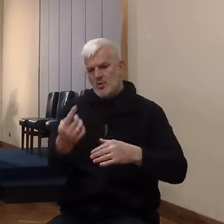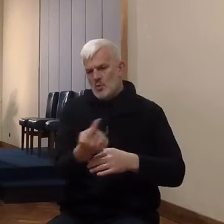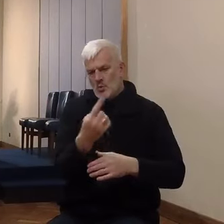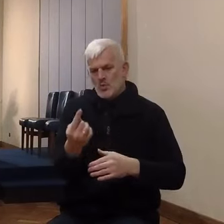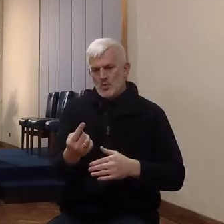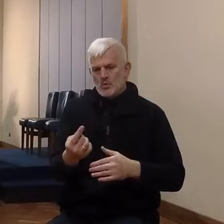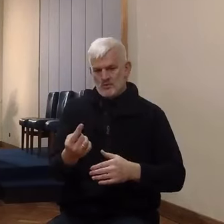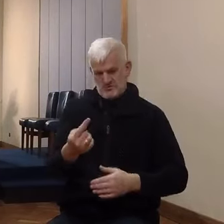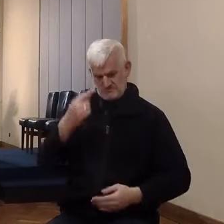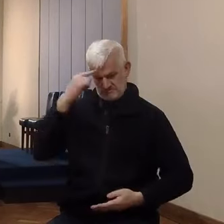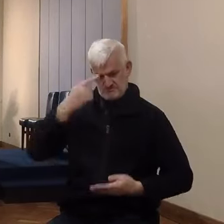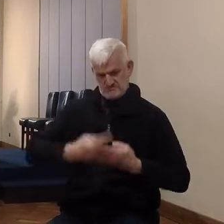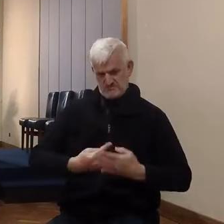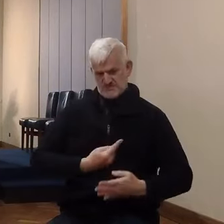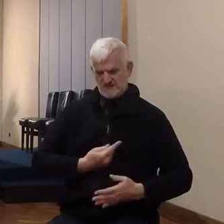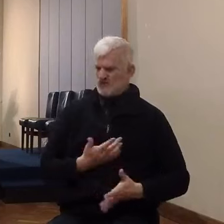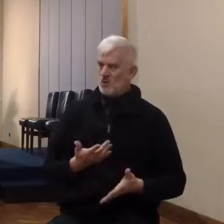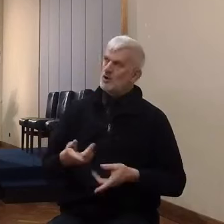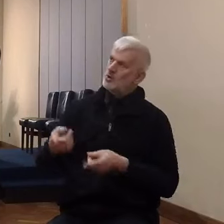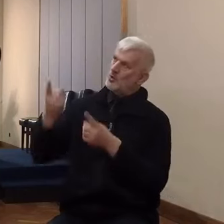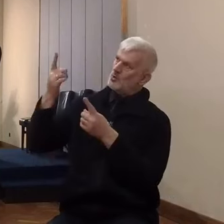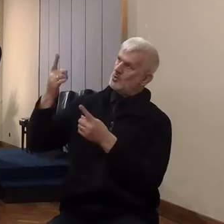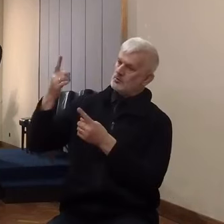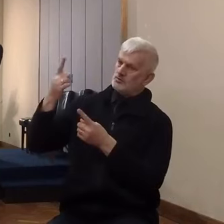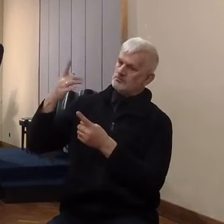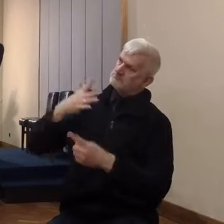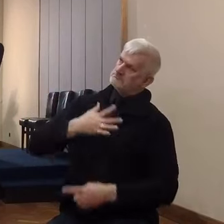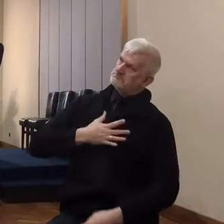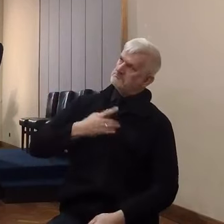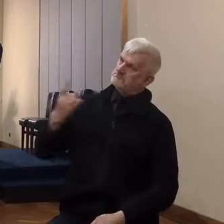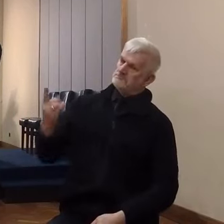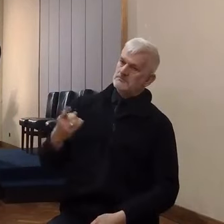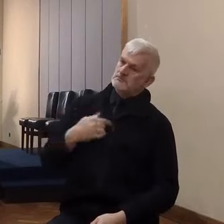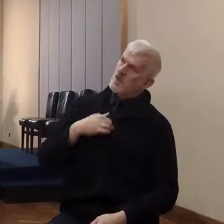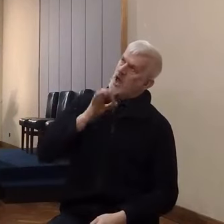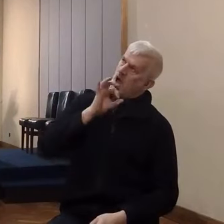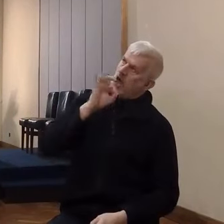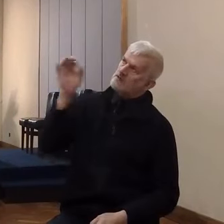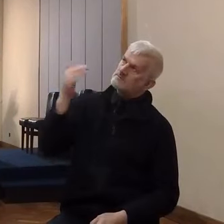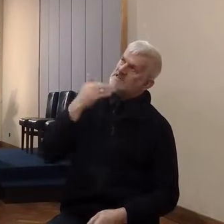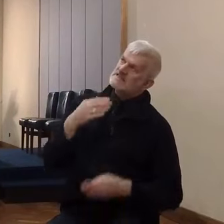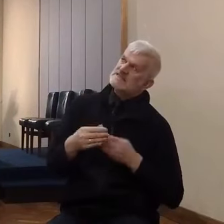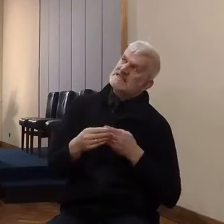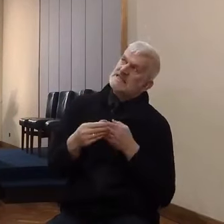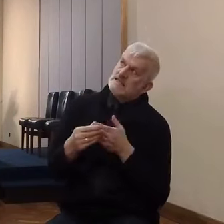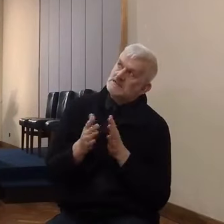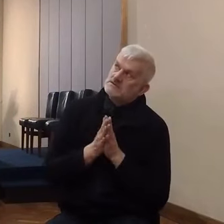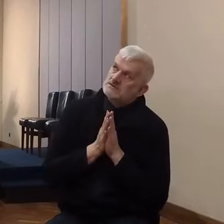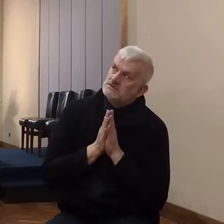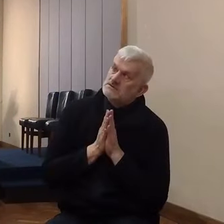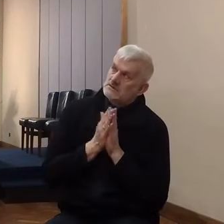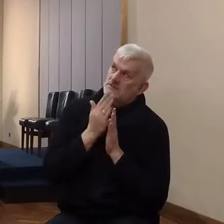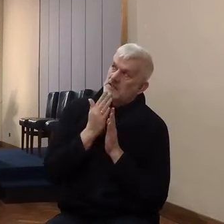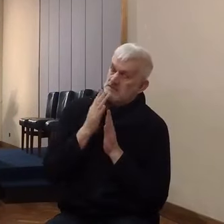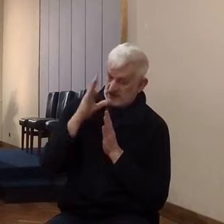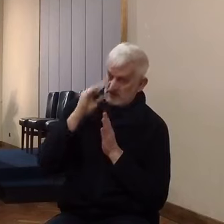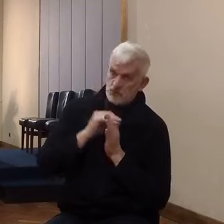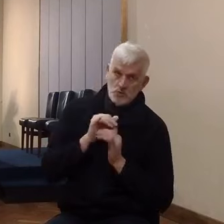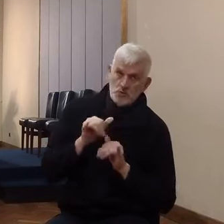the Lord will show us the way and lead us. And we put ourselves at his disposal. But now let's all